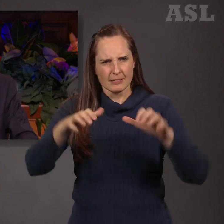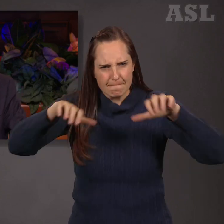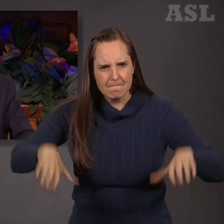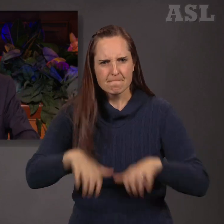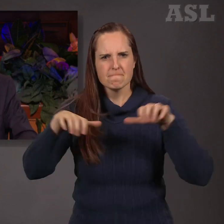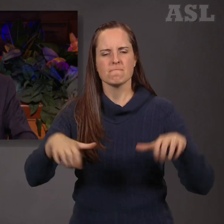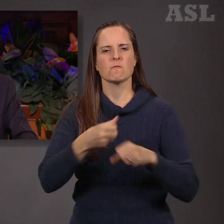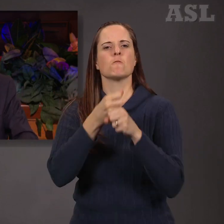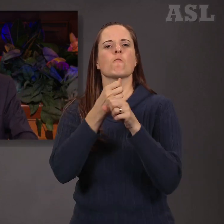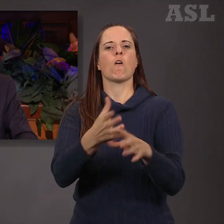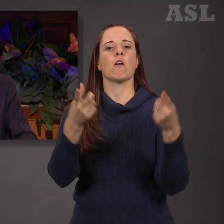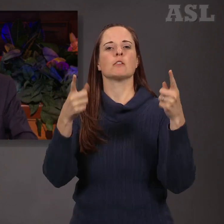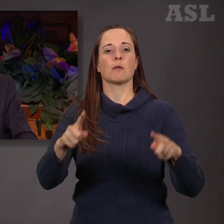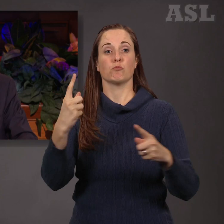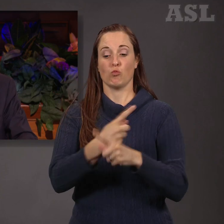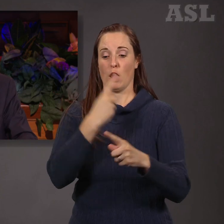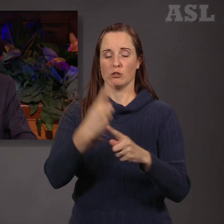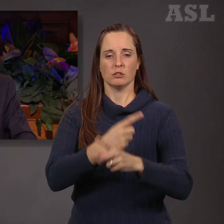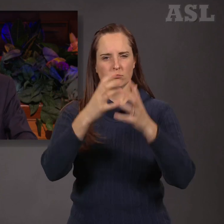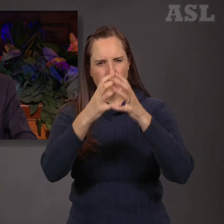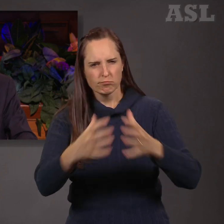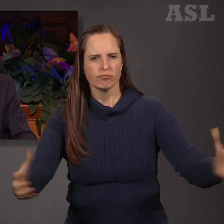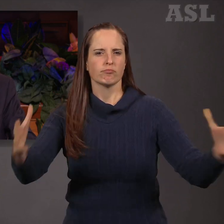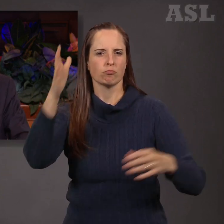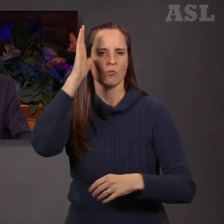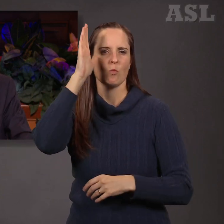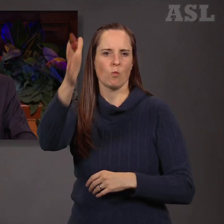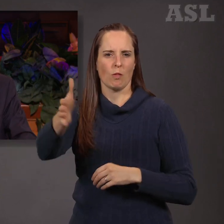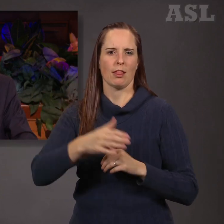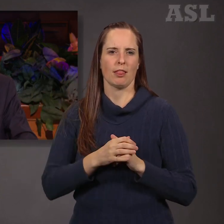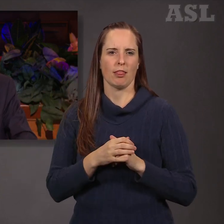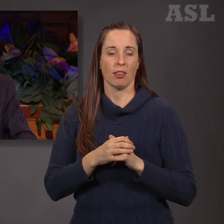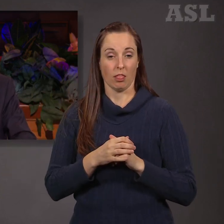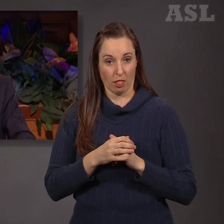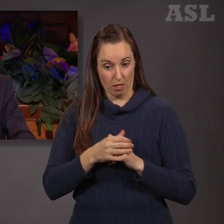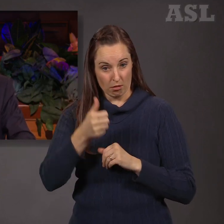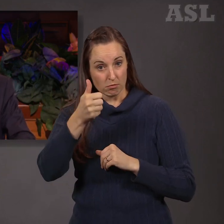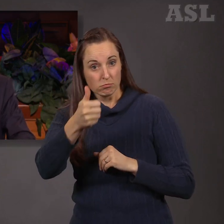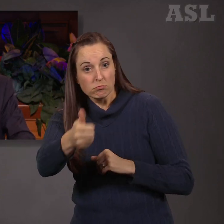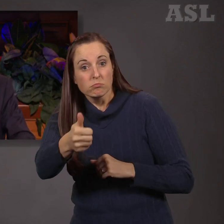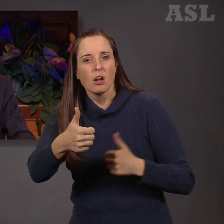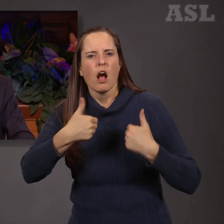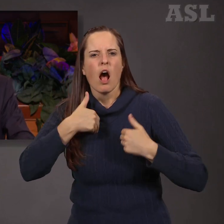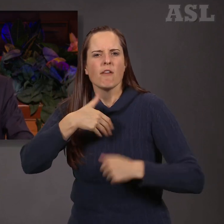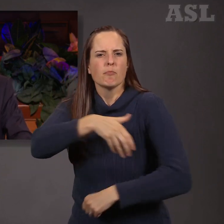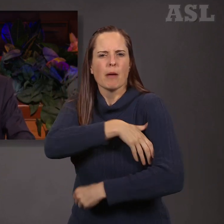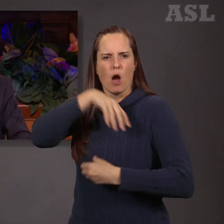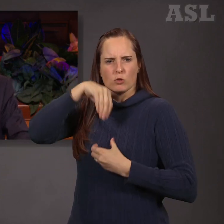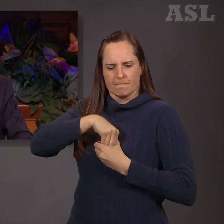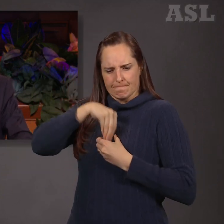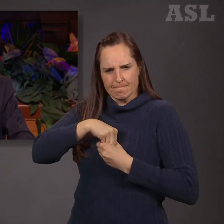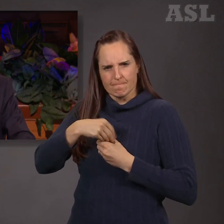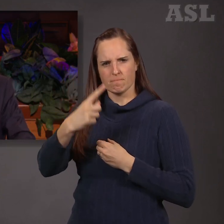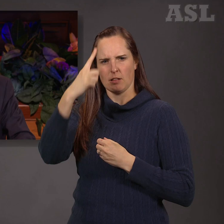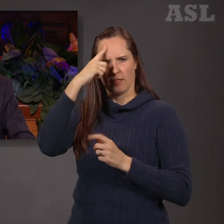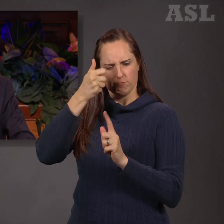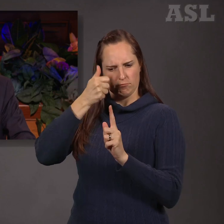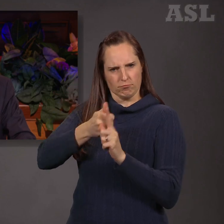pass much righteousness. For the power is in them wherein they are agents unto themselves.